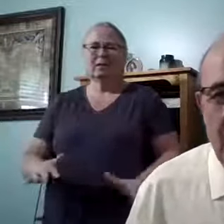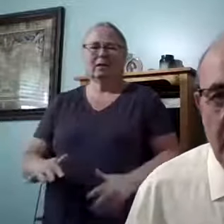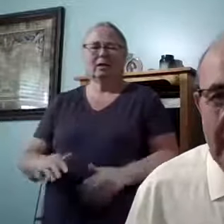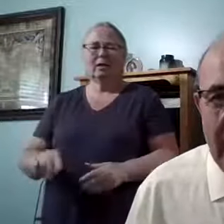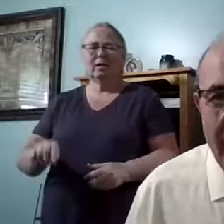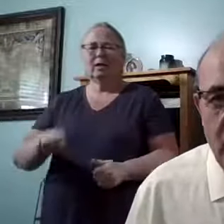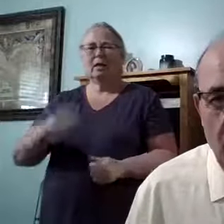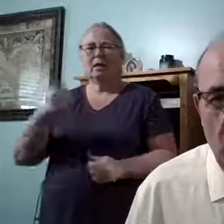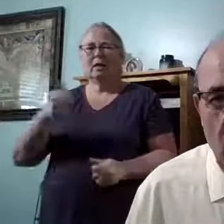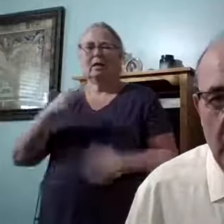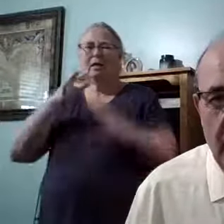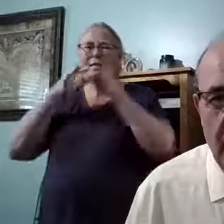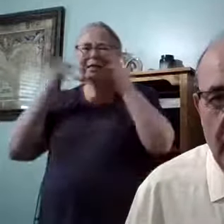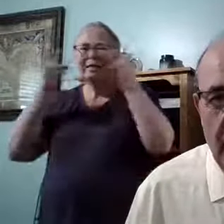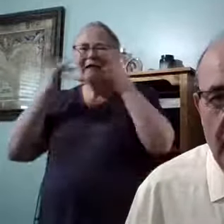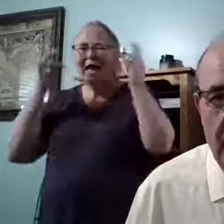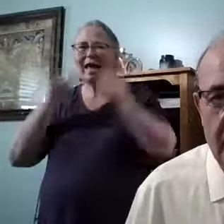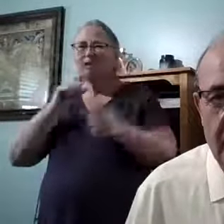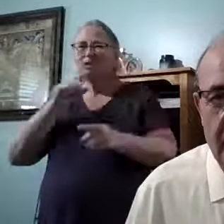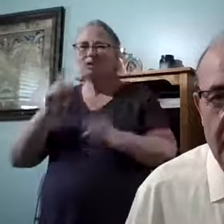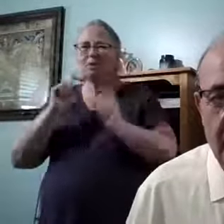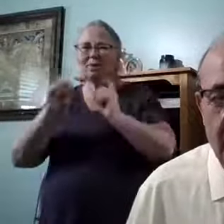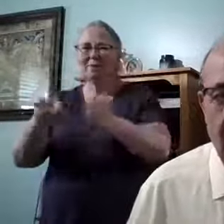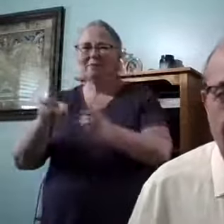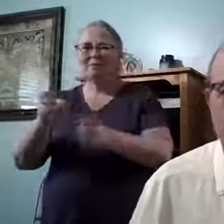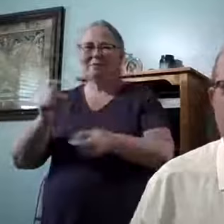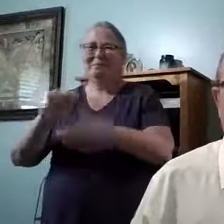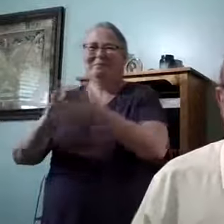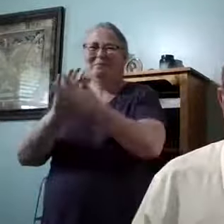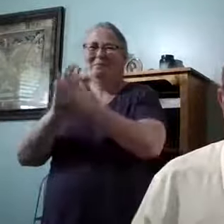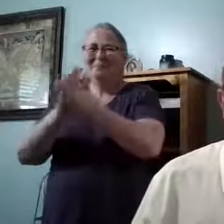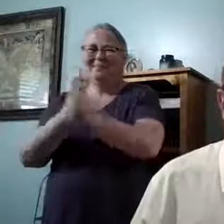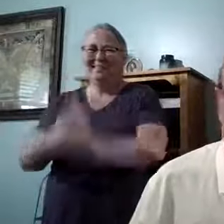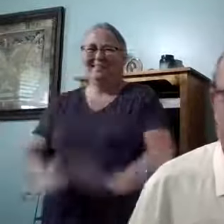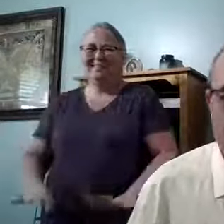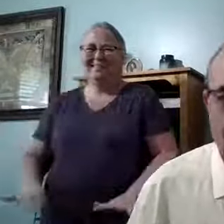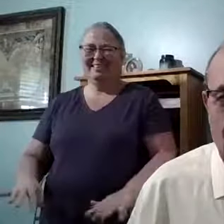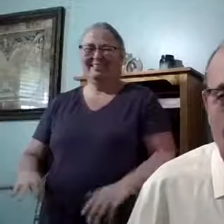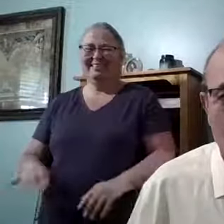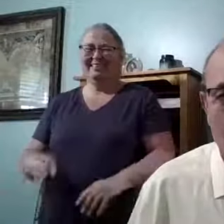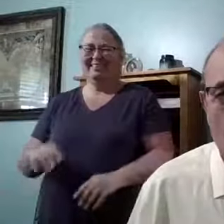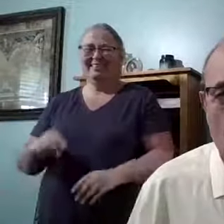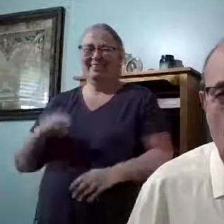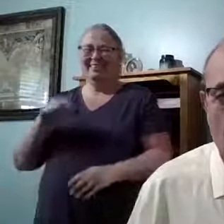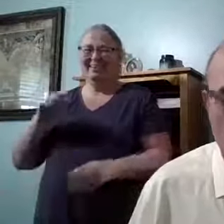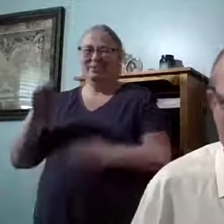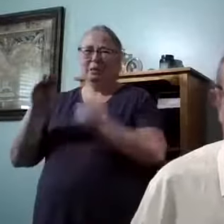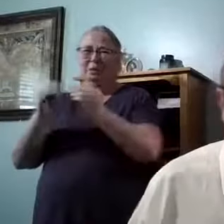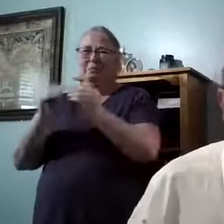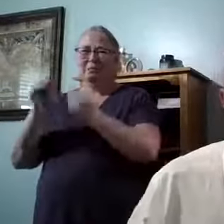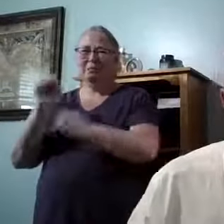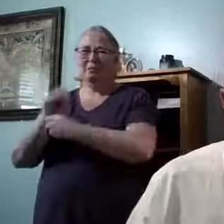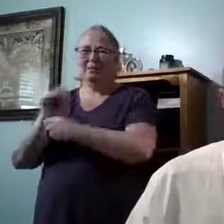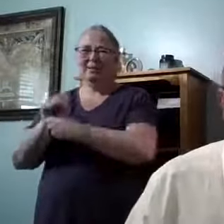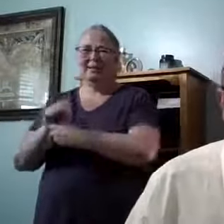Another cat sure won't give you peace won't give peace. You know, you're going to have more work.